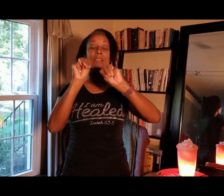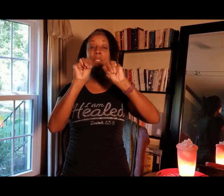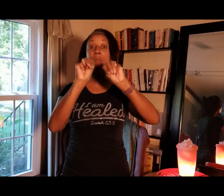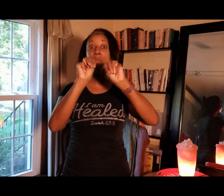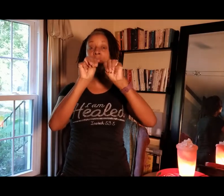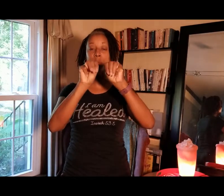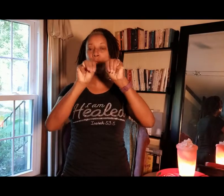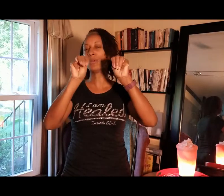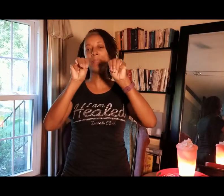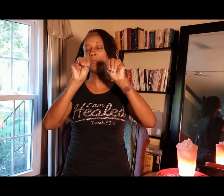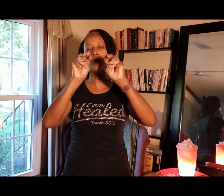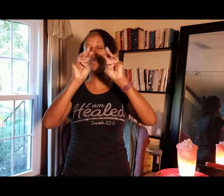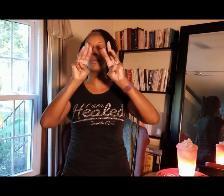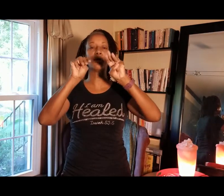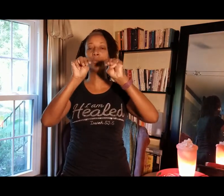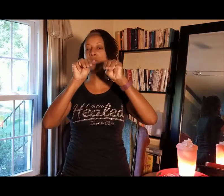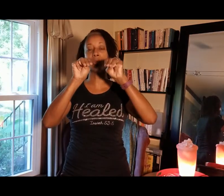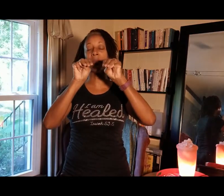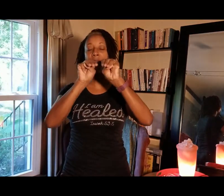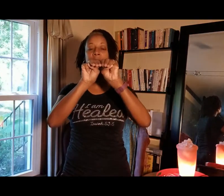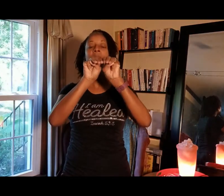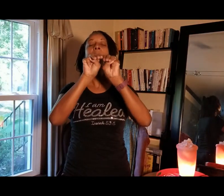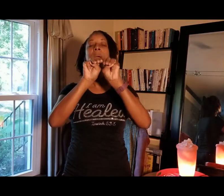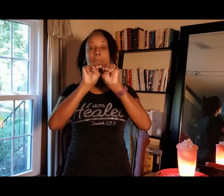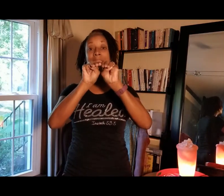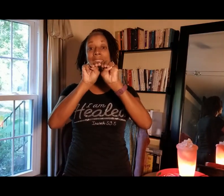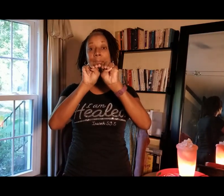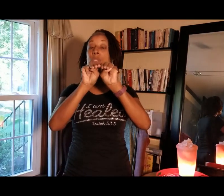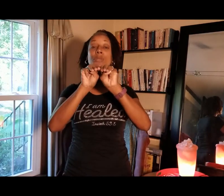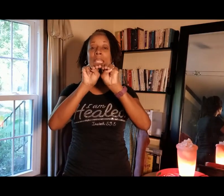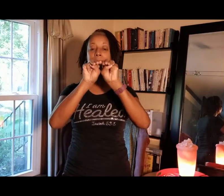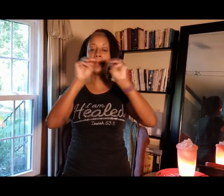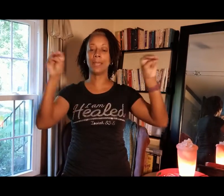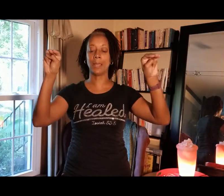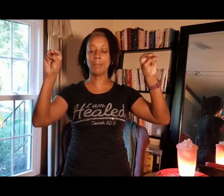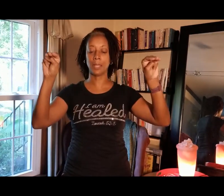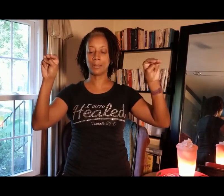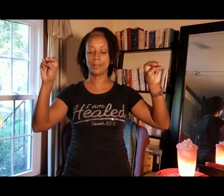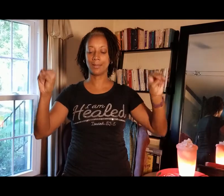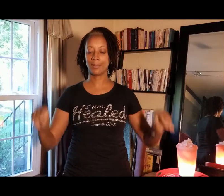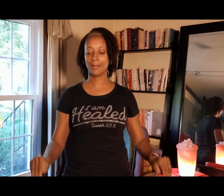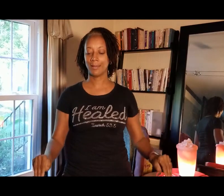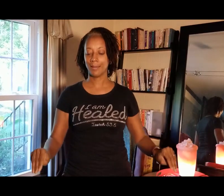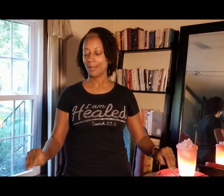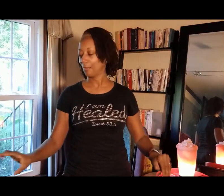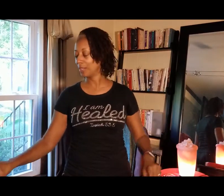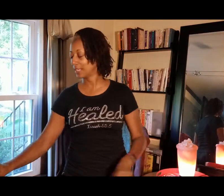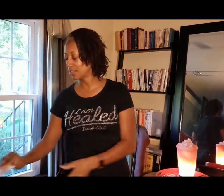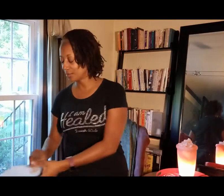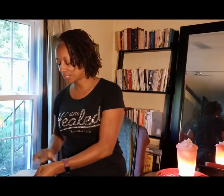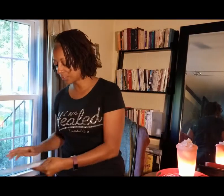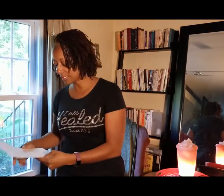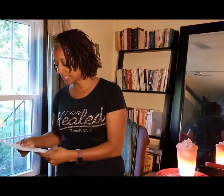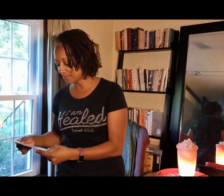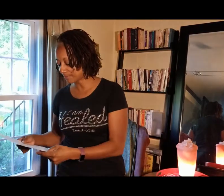thumb is poking through. You don't have to poke your thumb through. Just three fingers. Museum. Museum. M. What did I do? So it's, um,